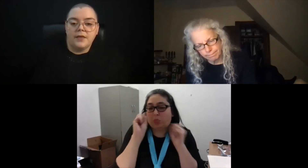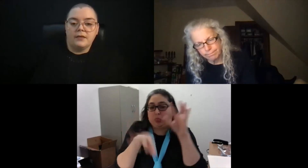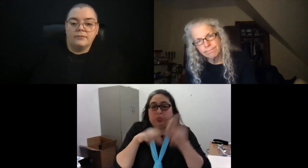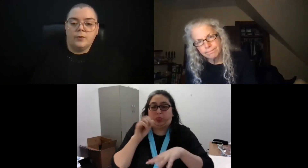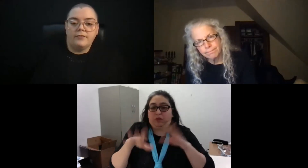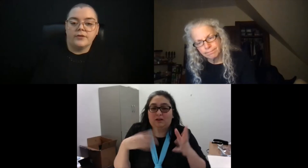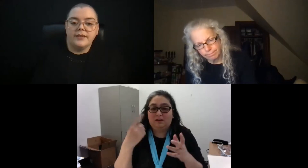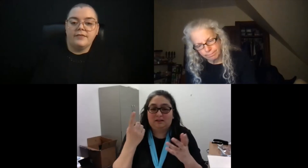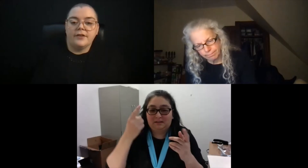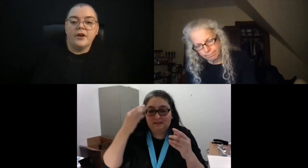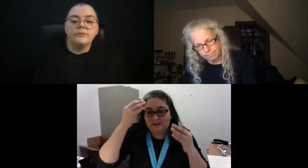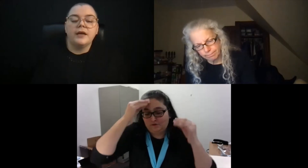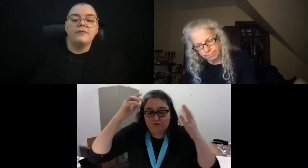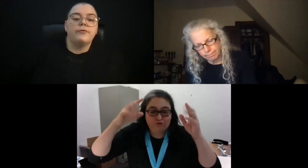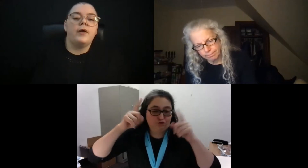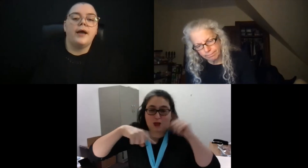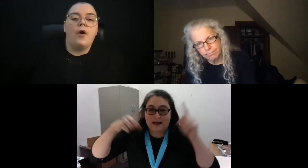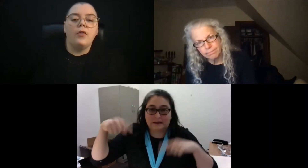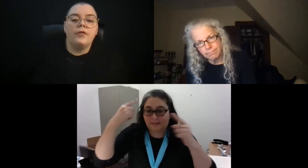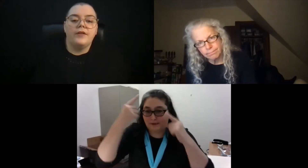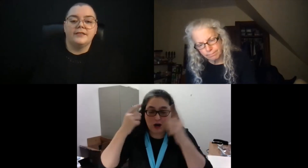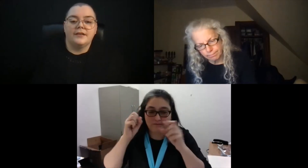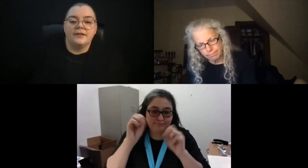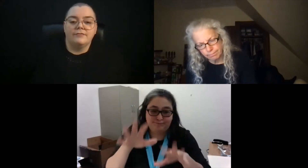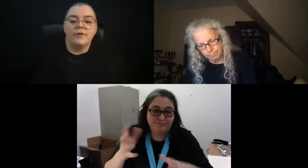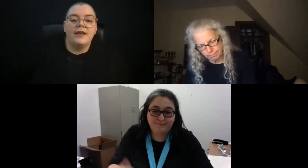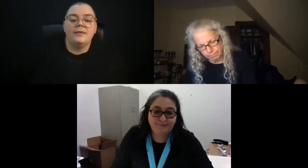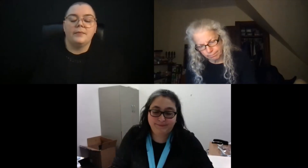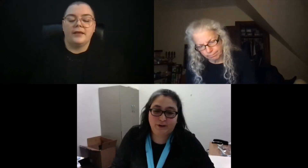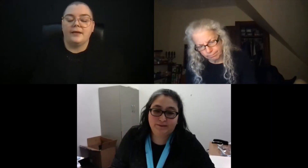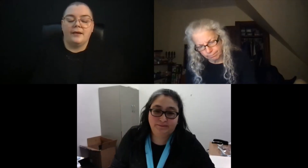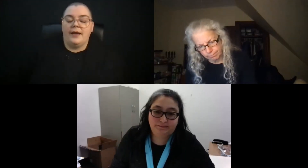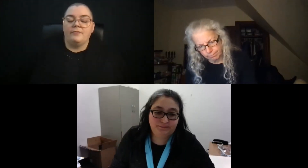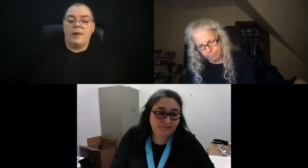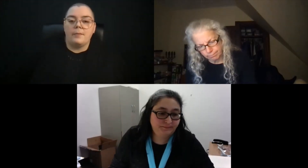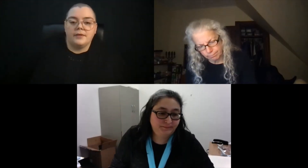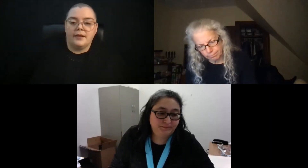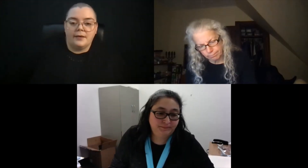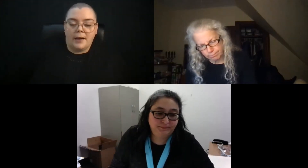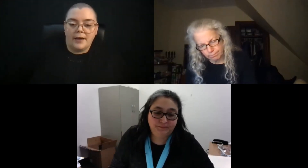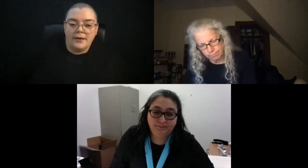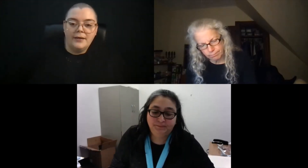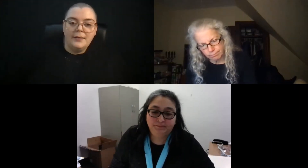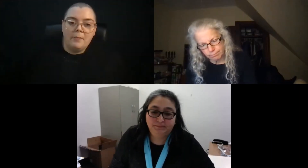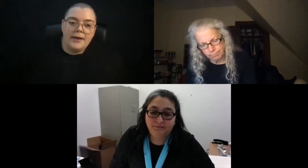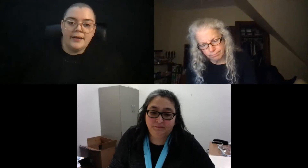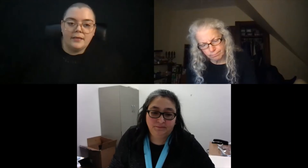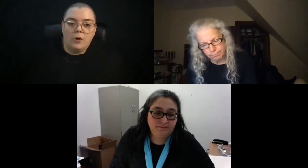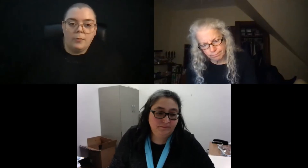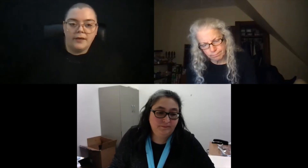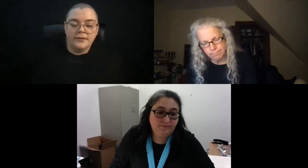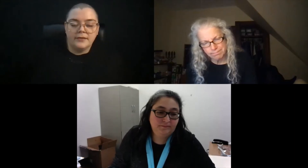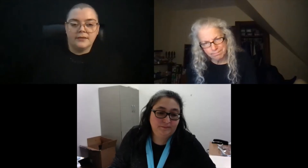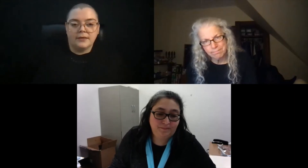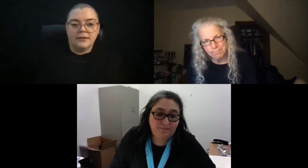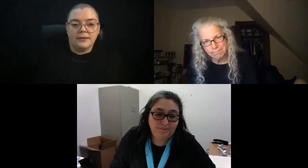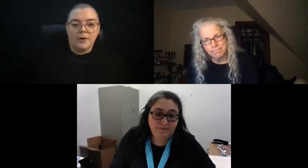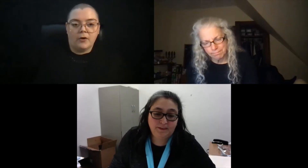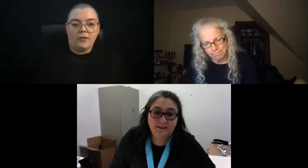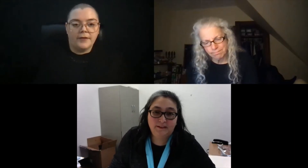something 24-7. You know, I'm just kind of throwing out all the things that are randomly kind of populating my mind at the moment